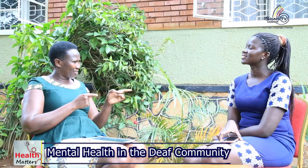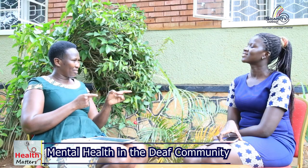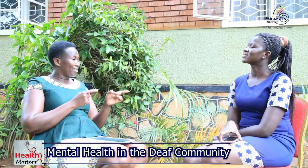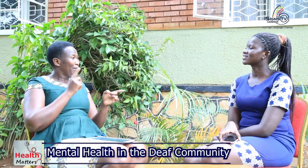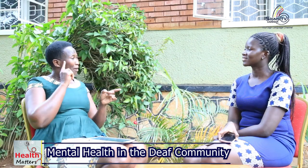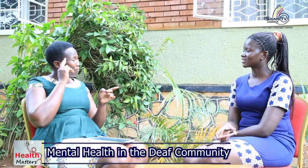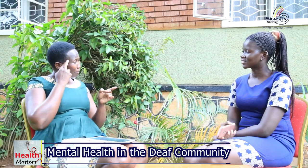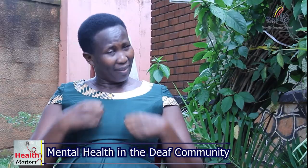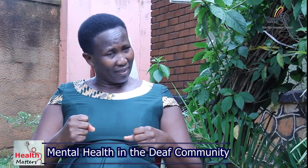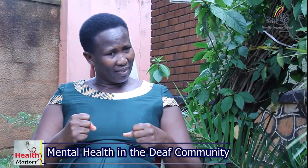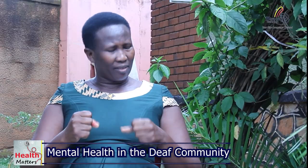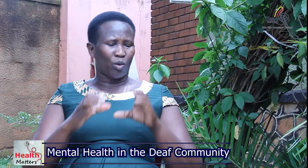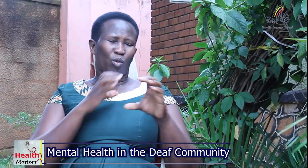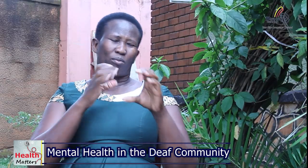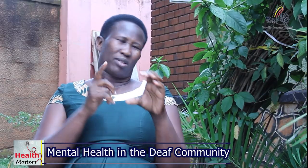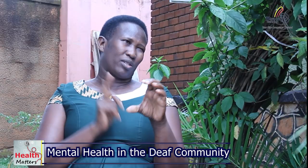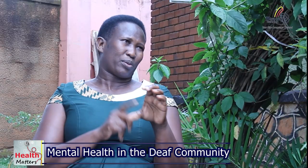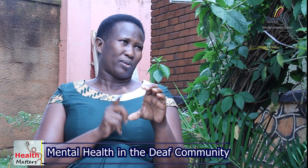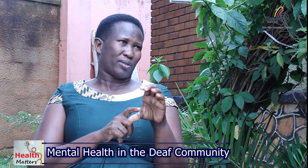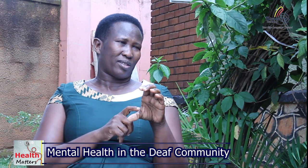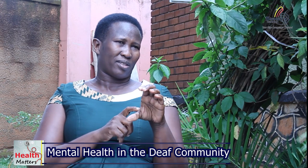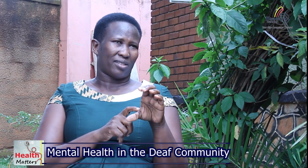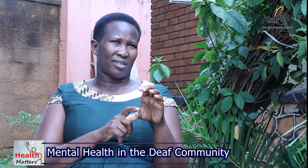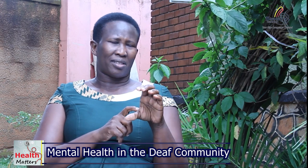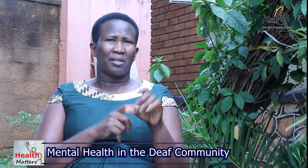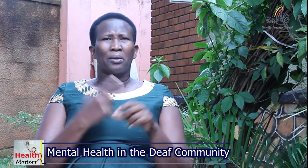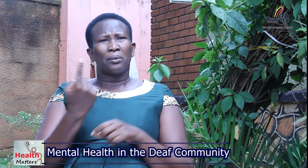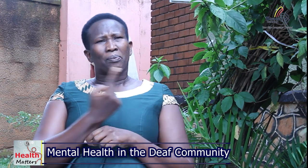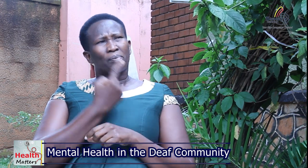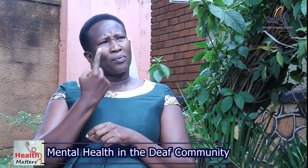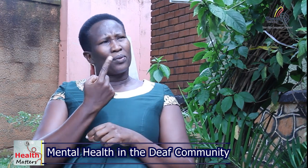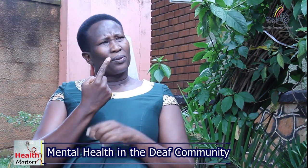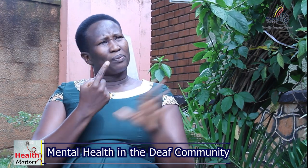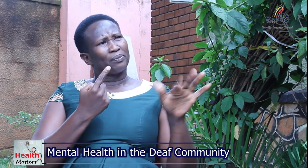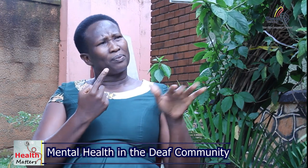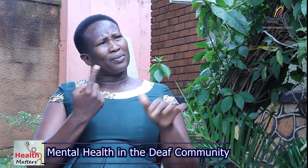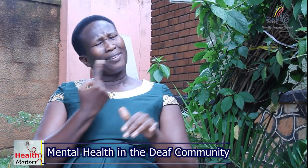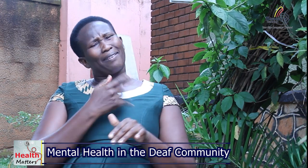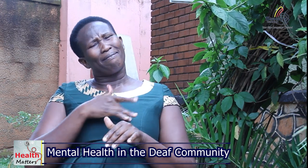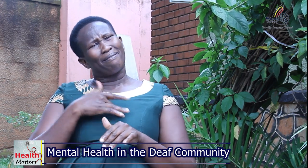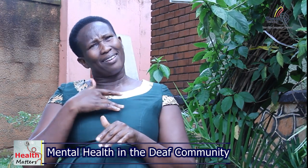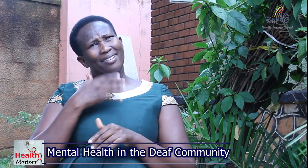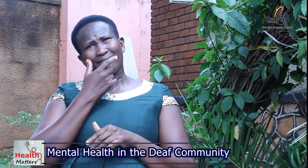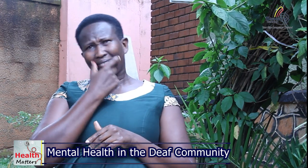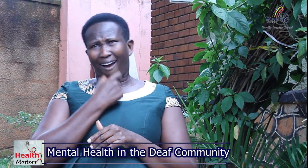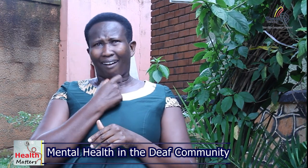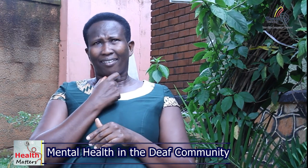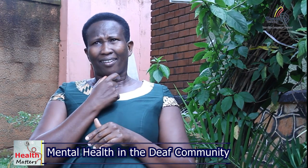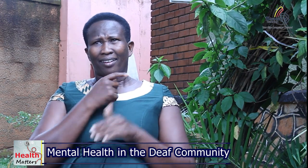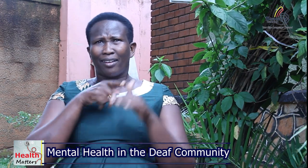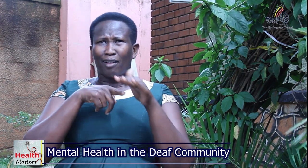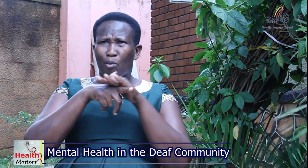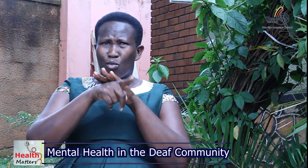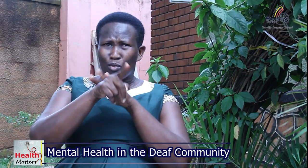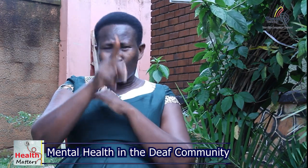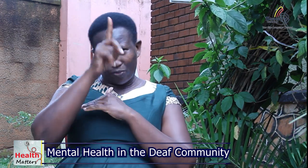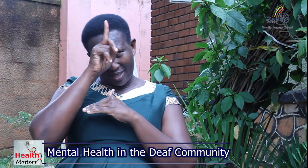is the point i'm meaning what is the mental health it just as a mental health in communication they feel so sad